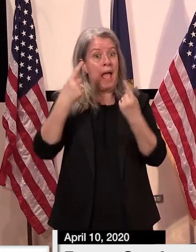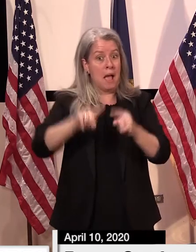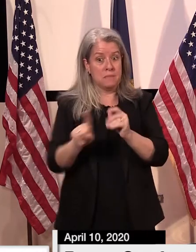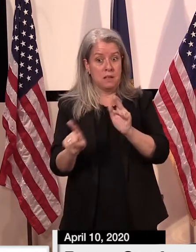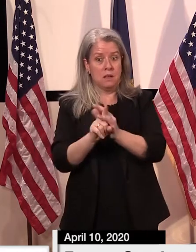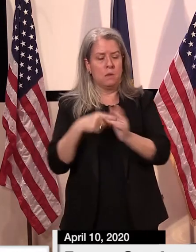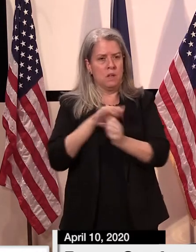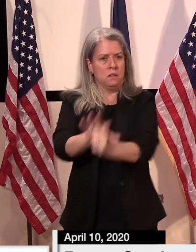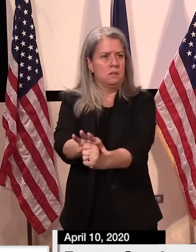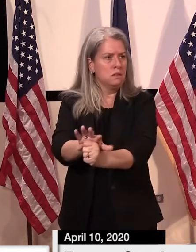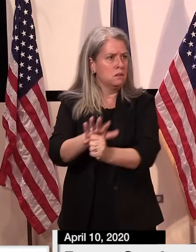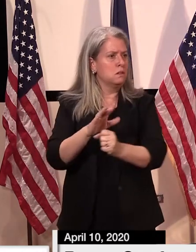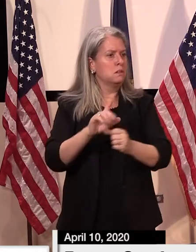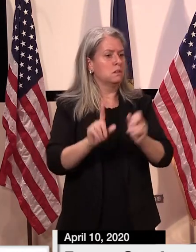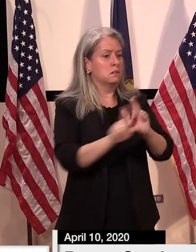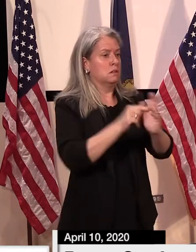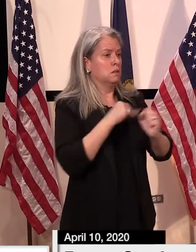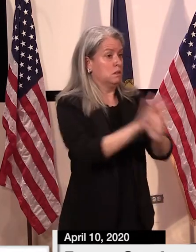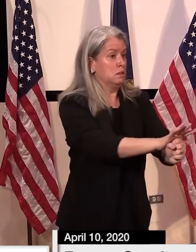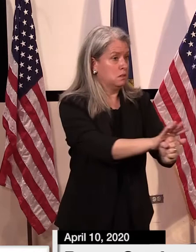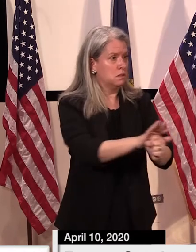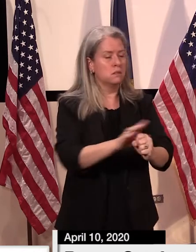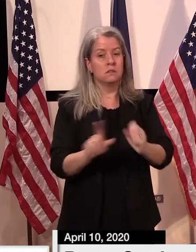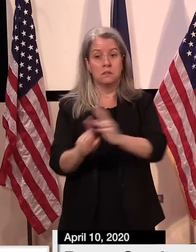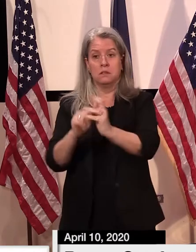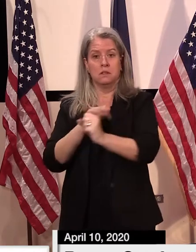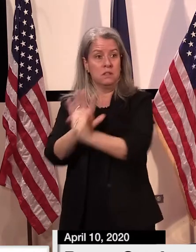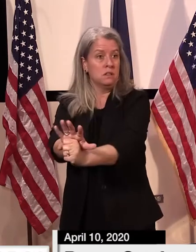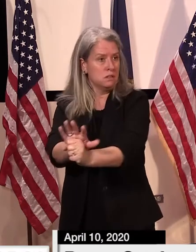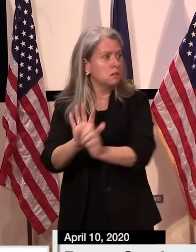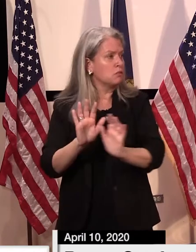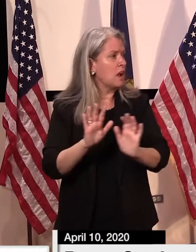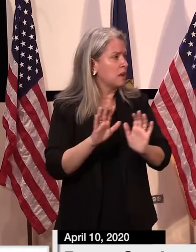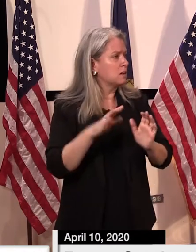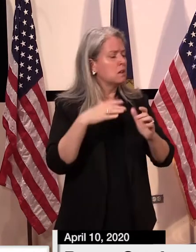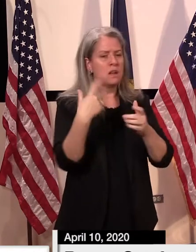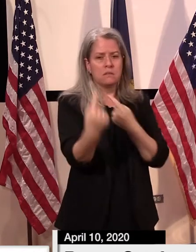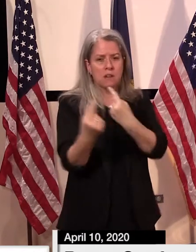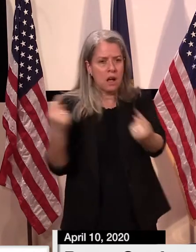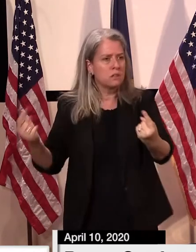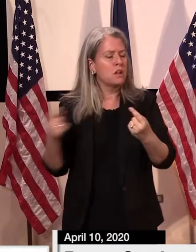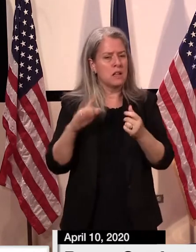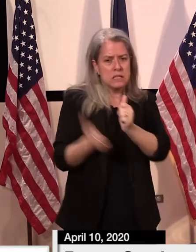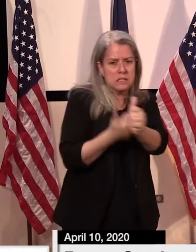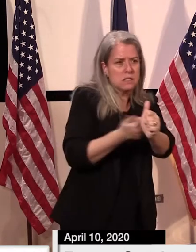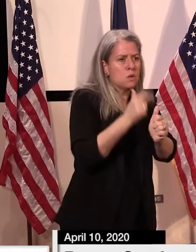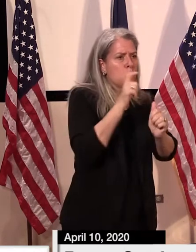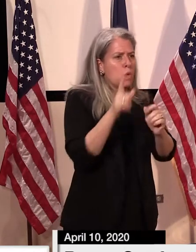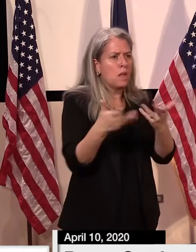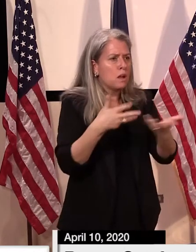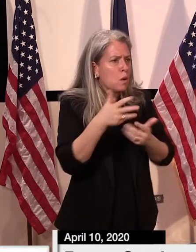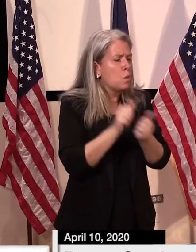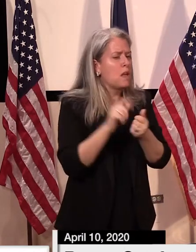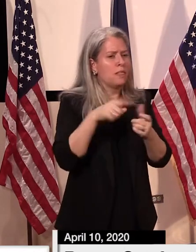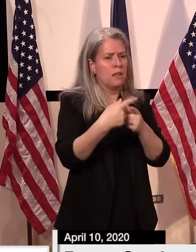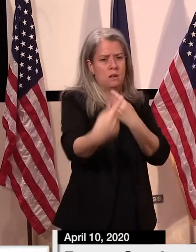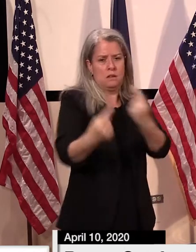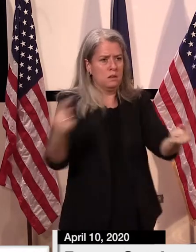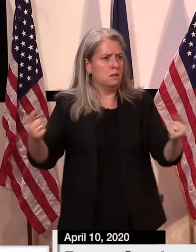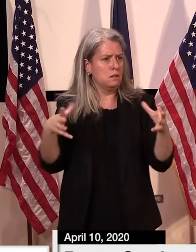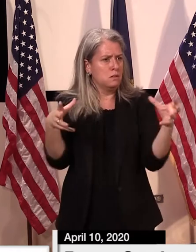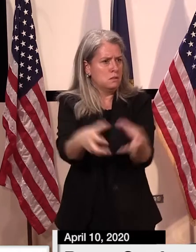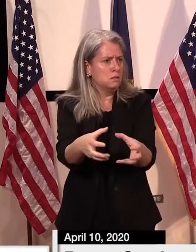case appears so that you can quickly isolate, contact, trace, and then quarantine as needed.